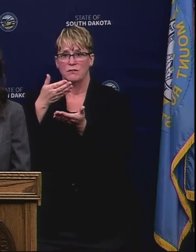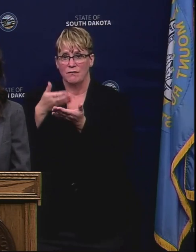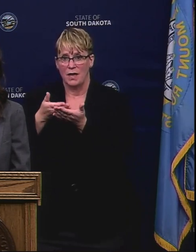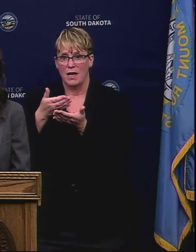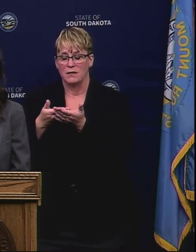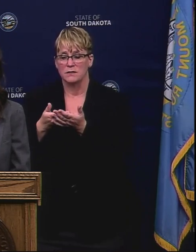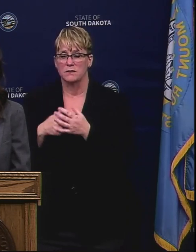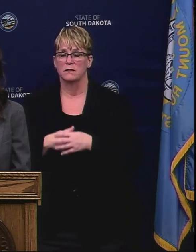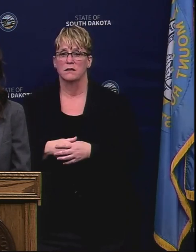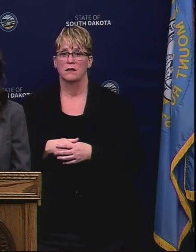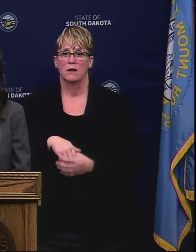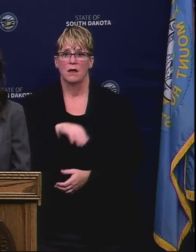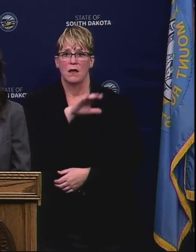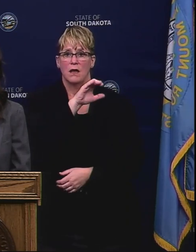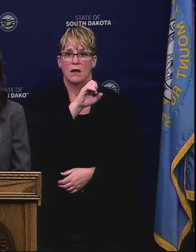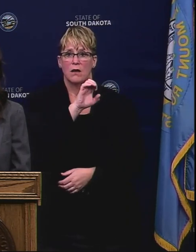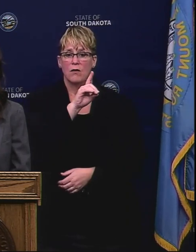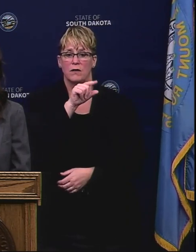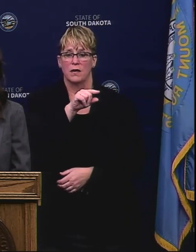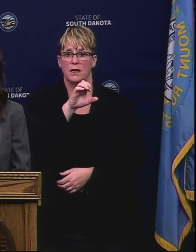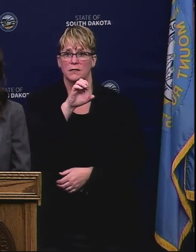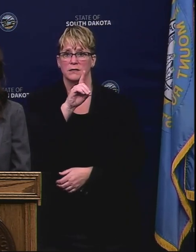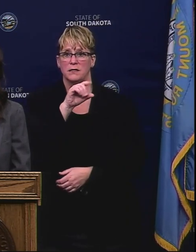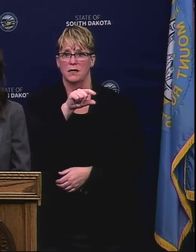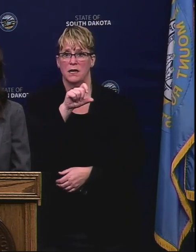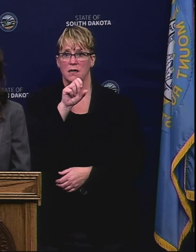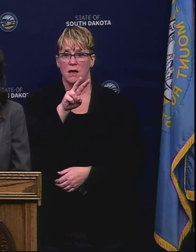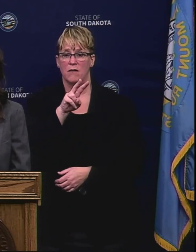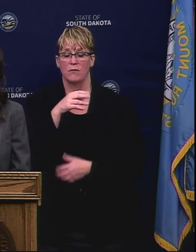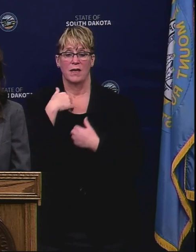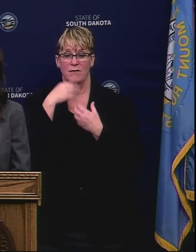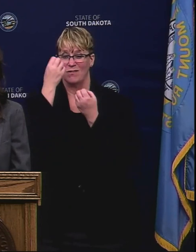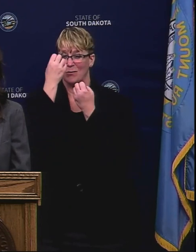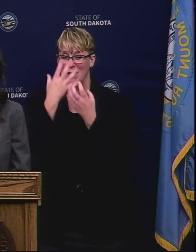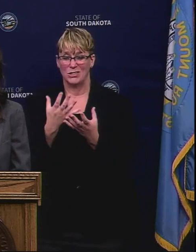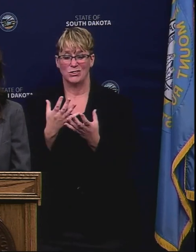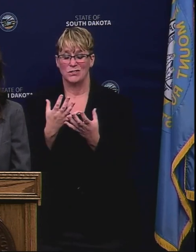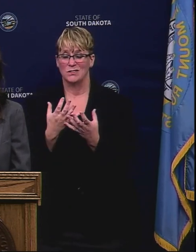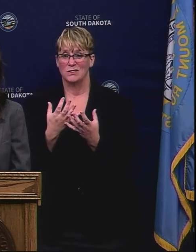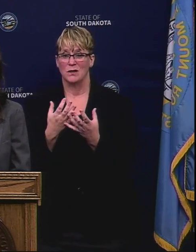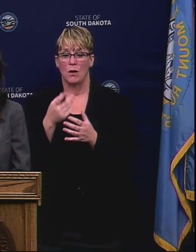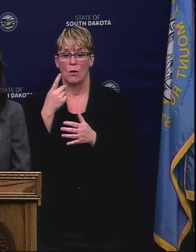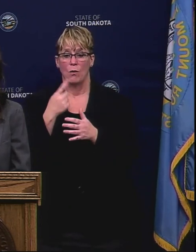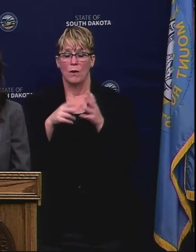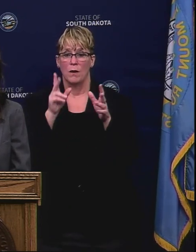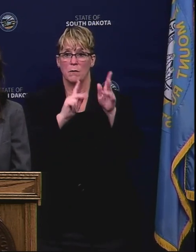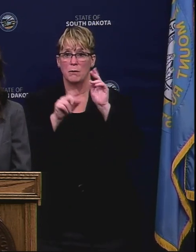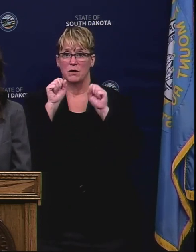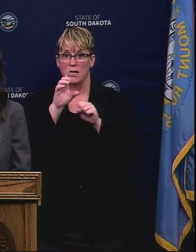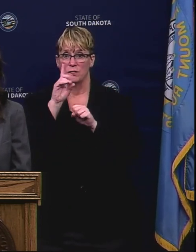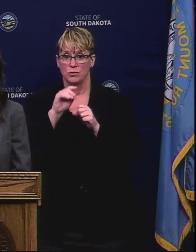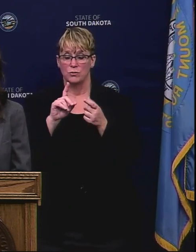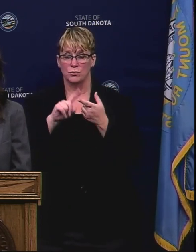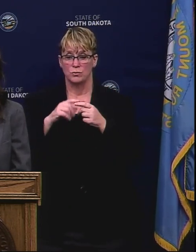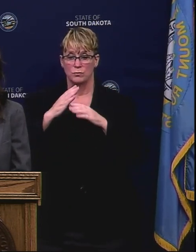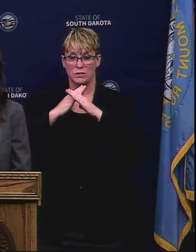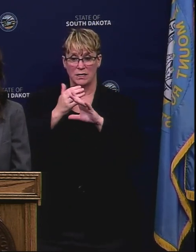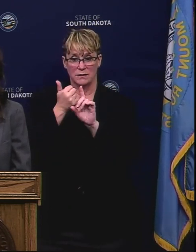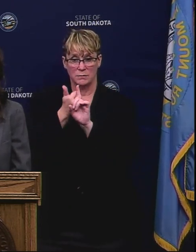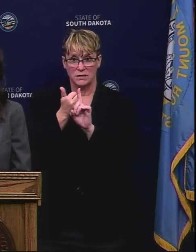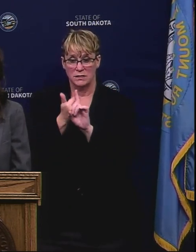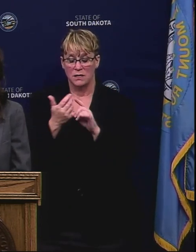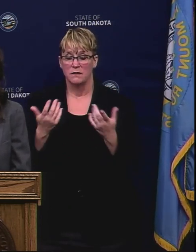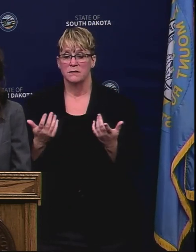We've consistently put on covid.sd.gov information on what individuals can do and actions to protect themselves,